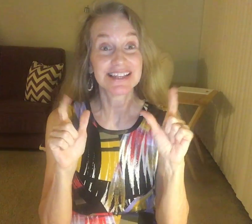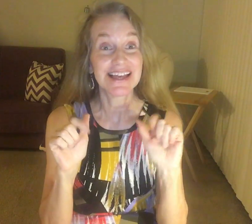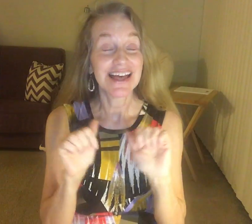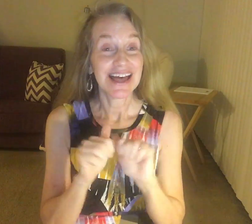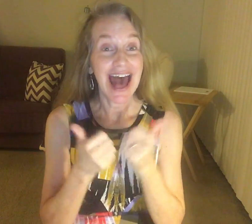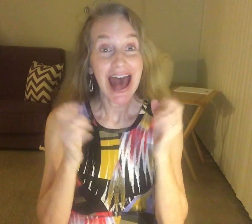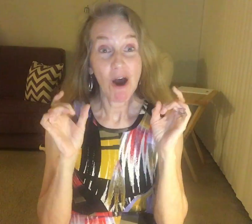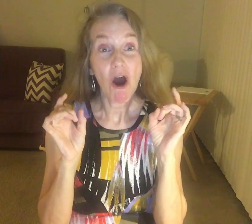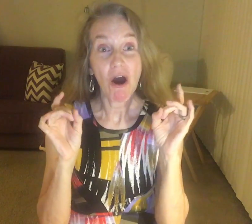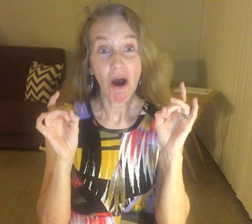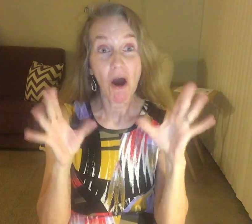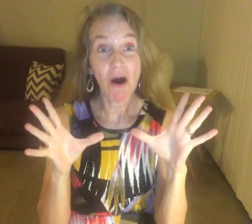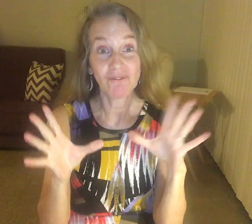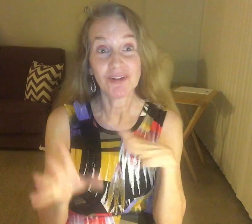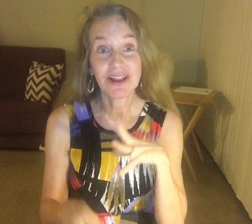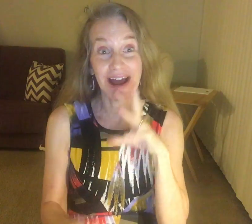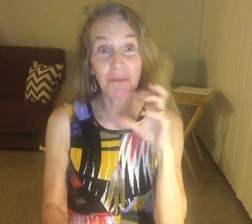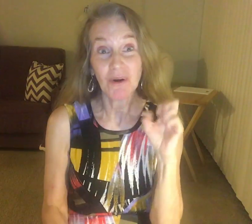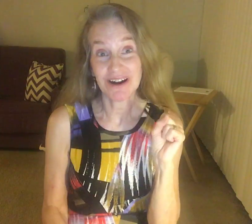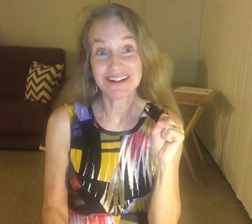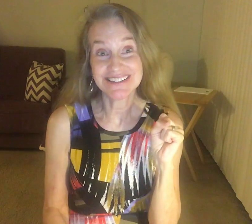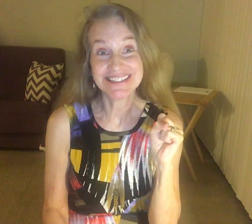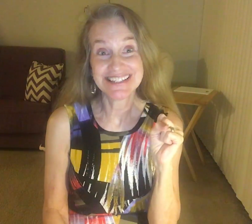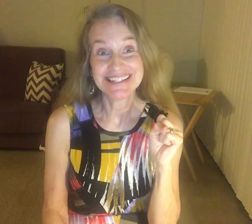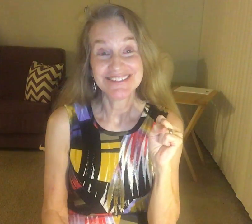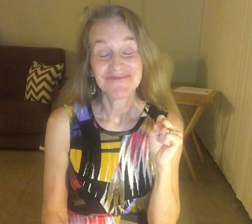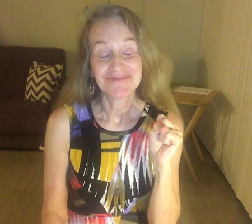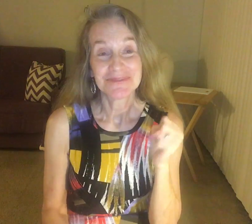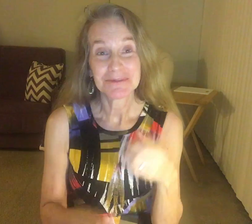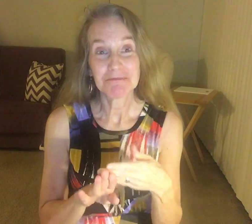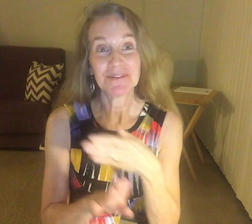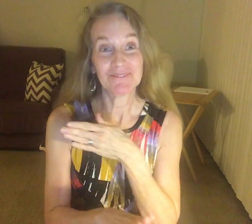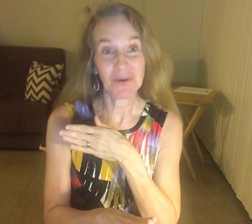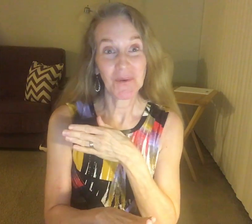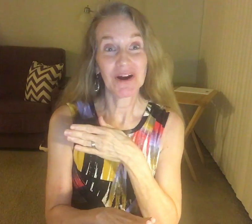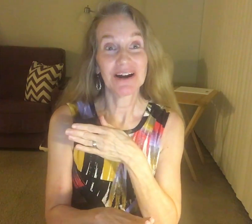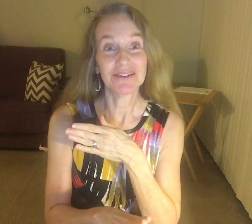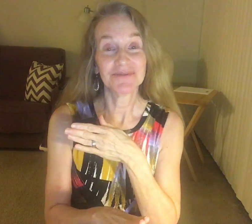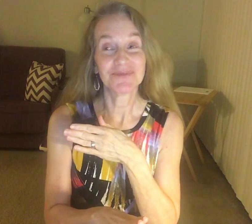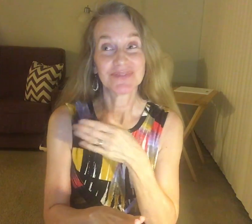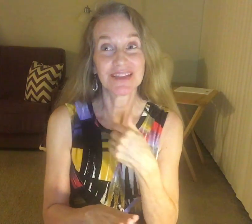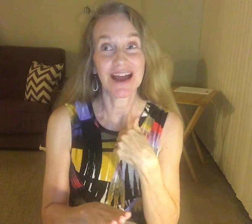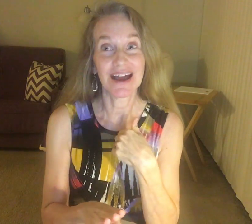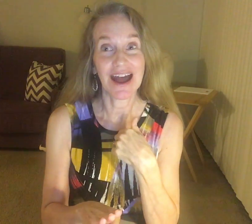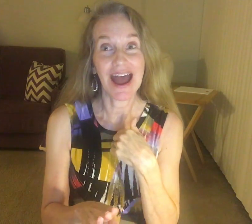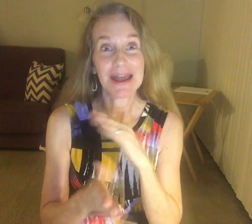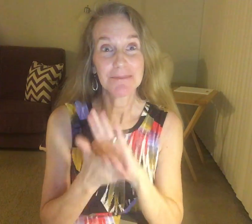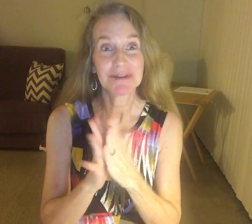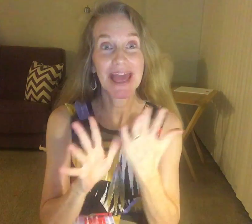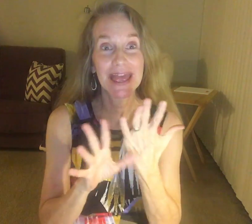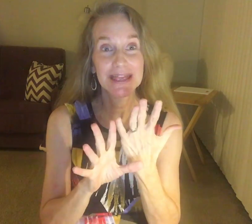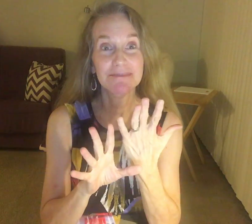after all my life, before I became